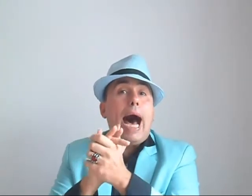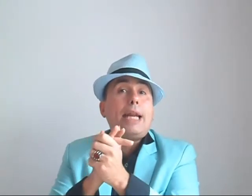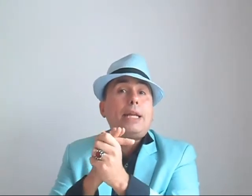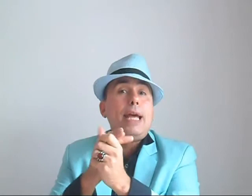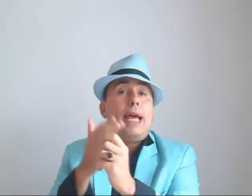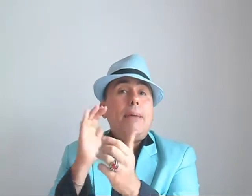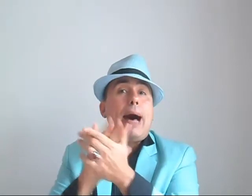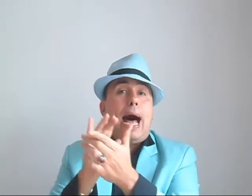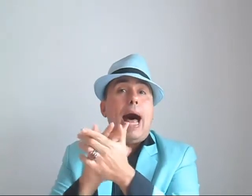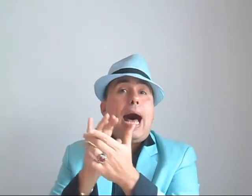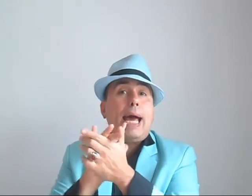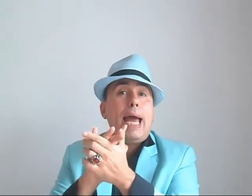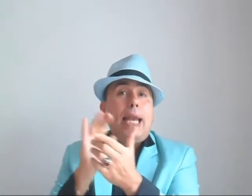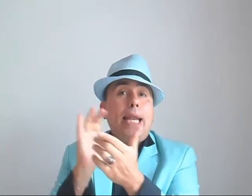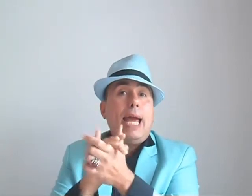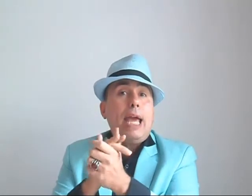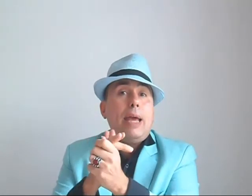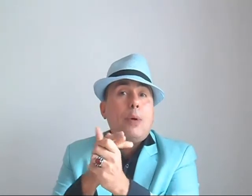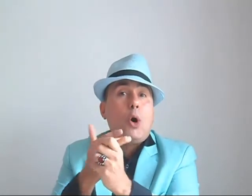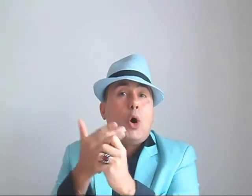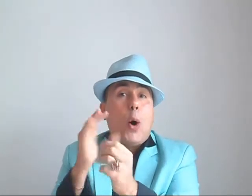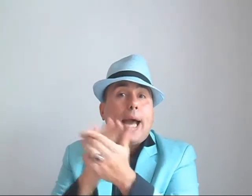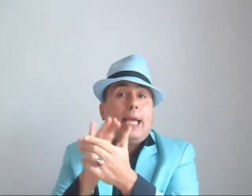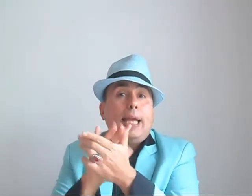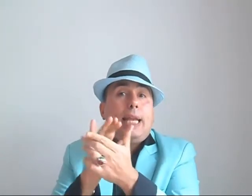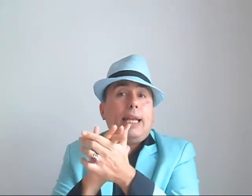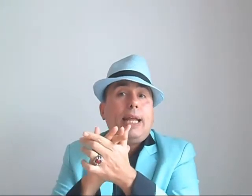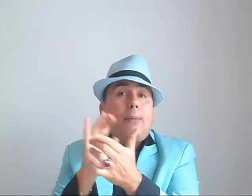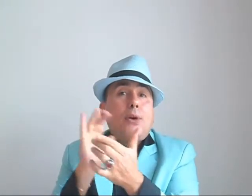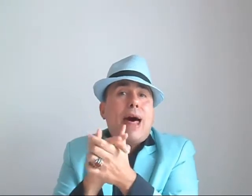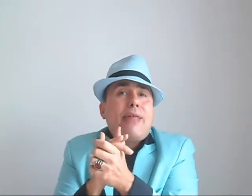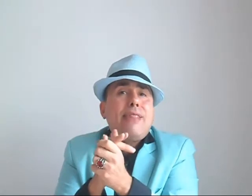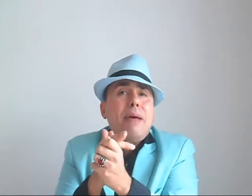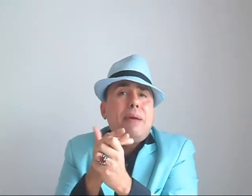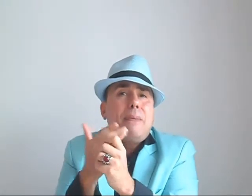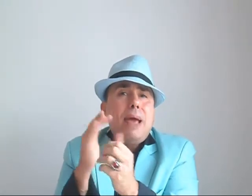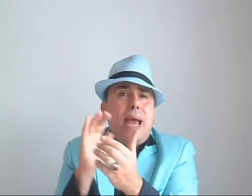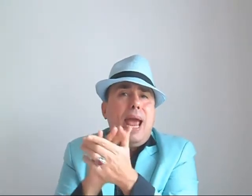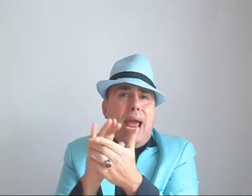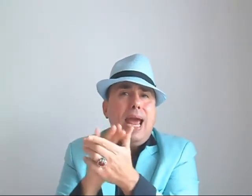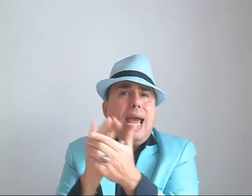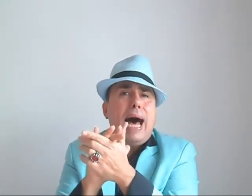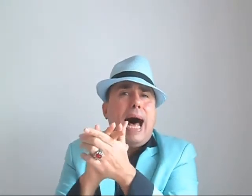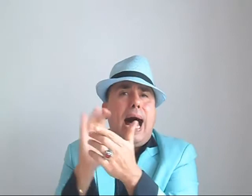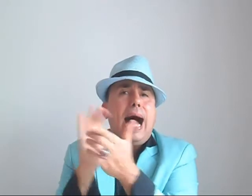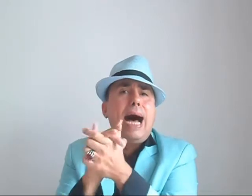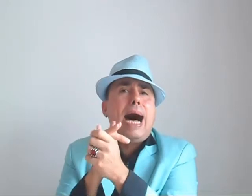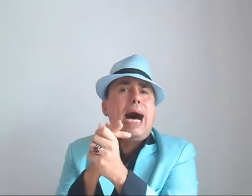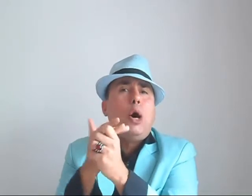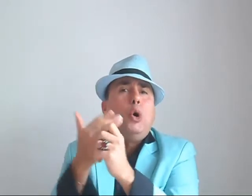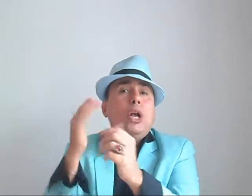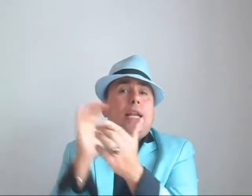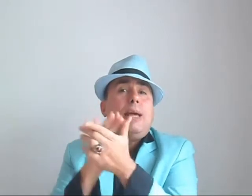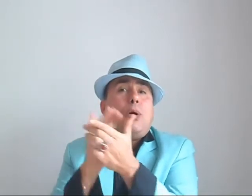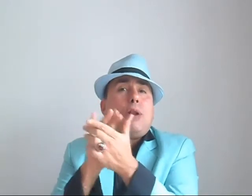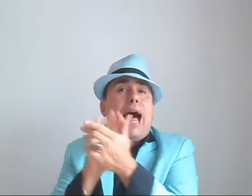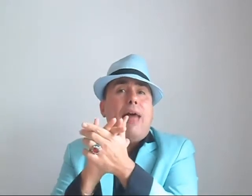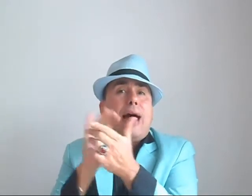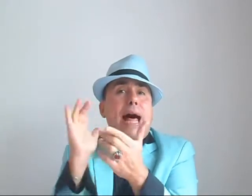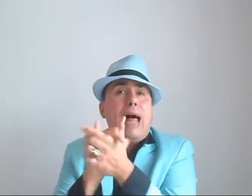Arriba el limón. Hay limonada de mi vida. Limonada